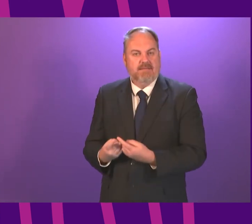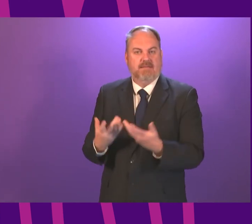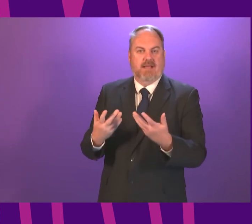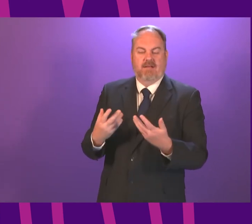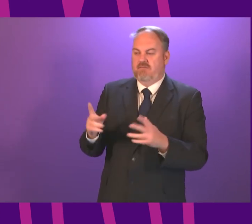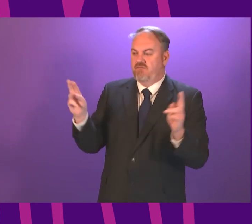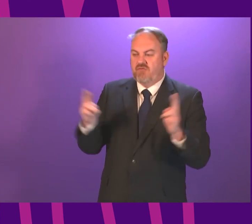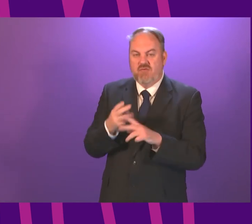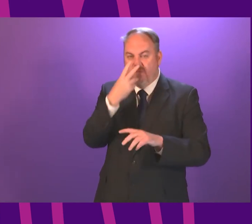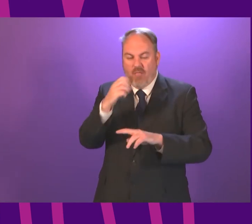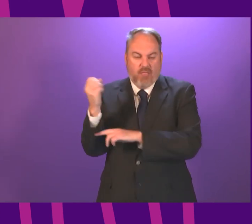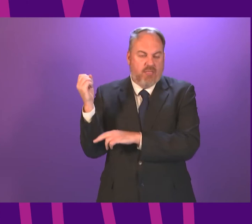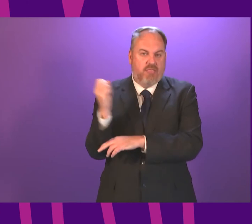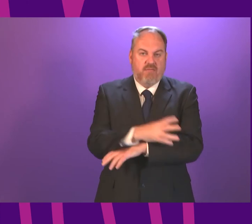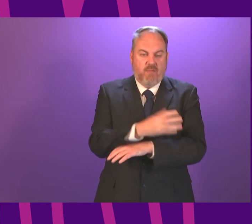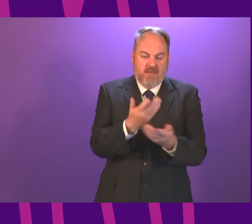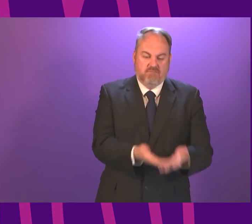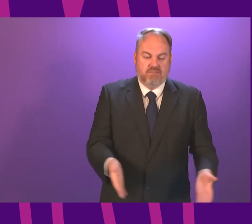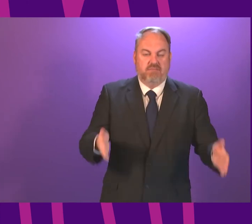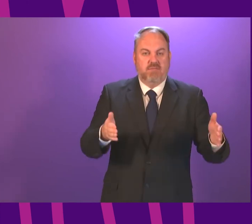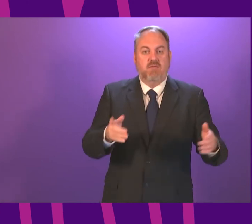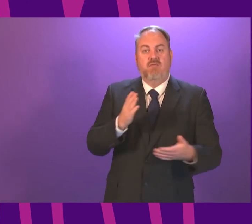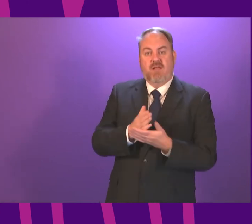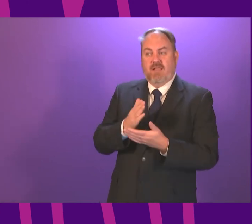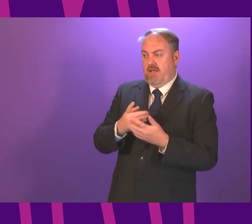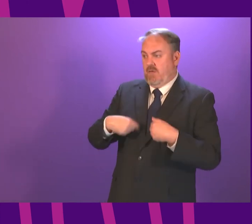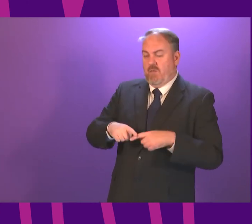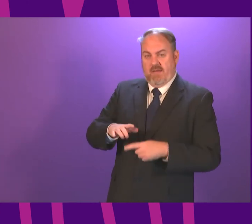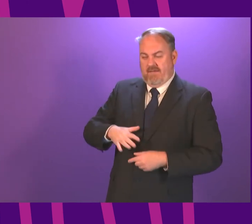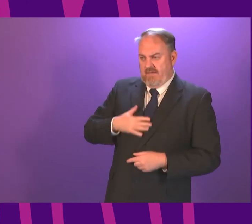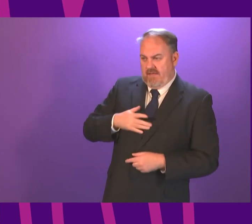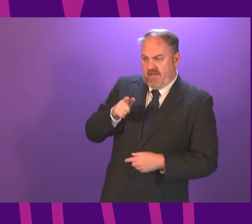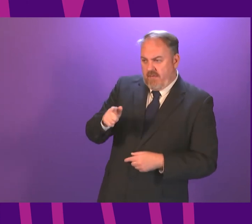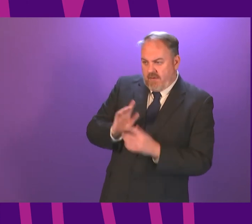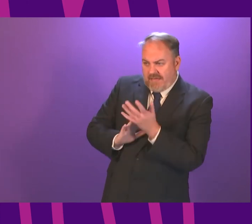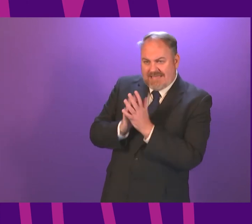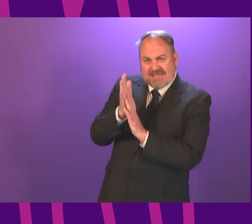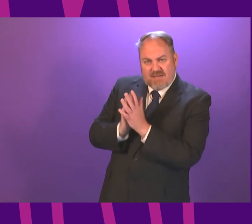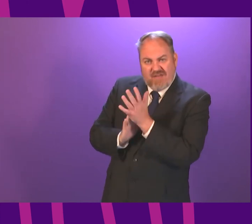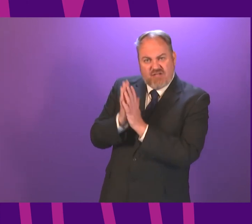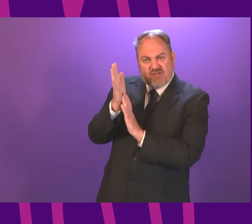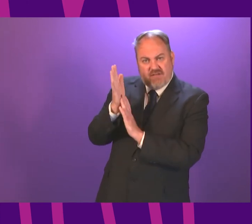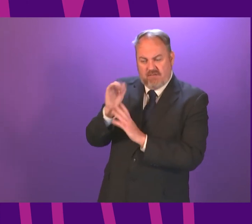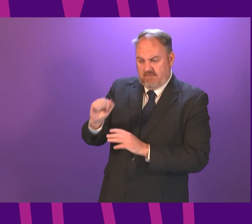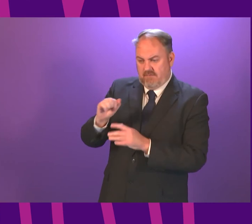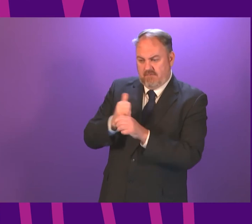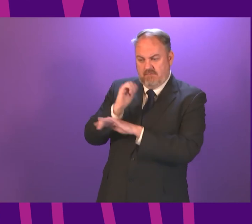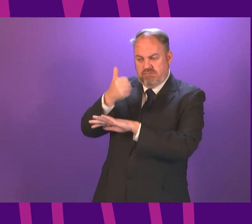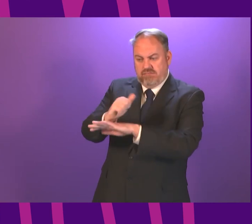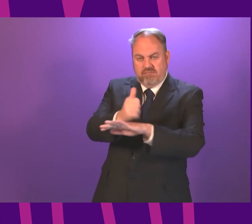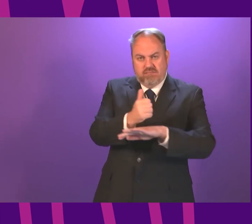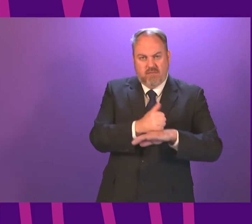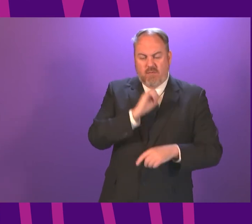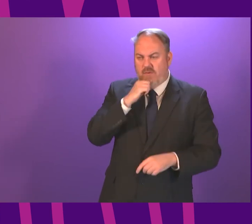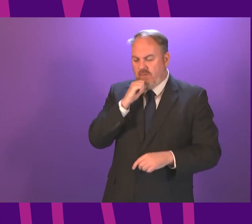party stood on a commitment in the election to review the role that incineration plays in Scotland's waste system. We will update Parliament